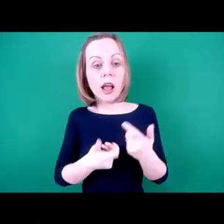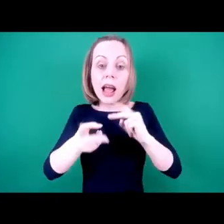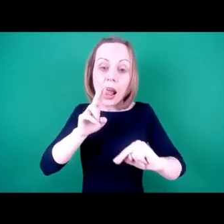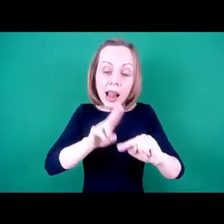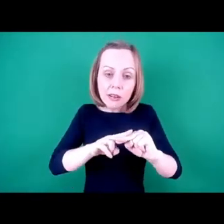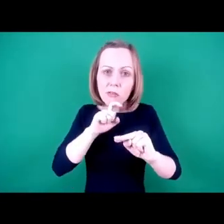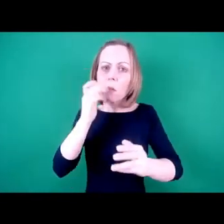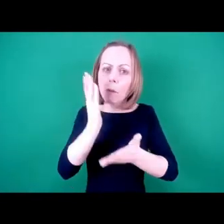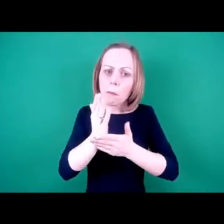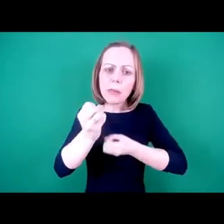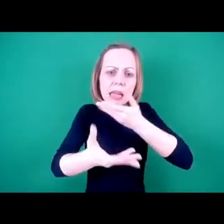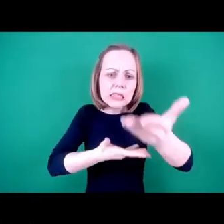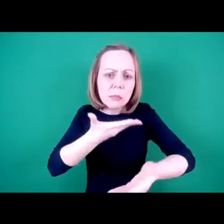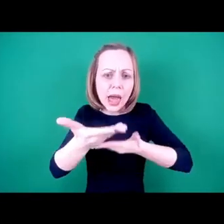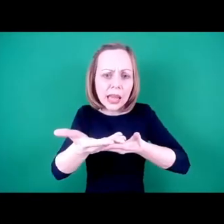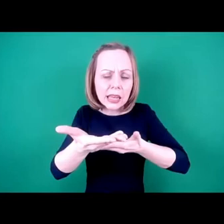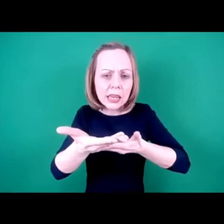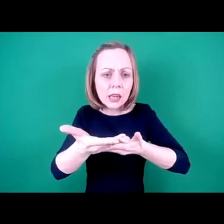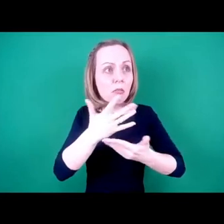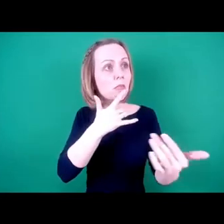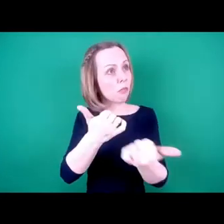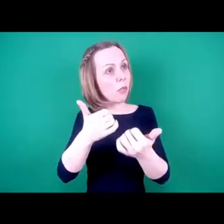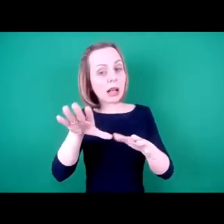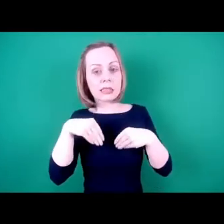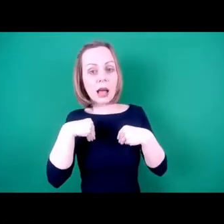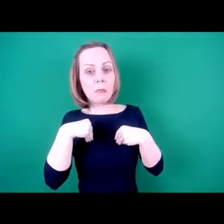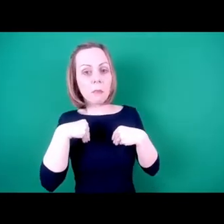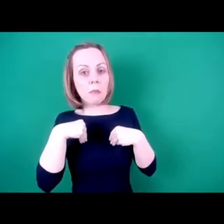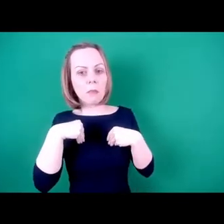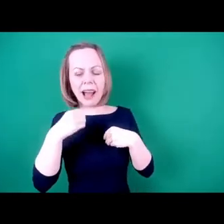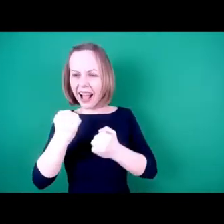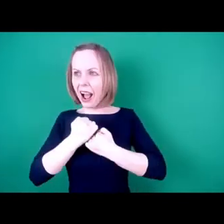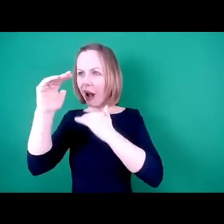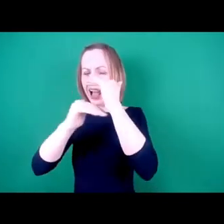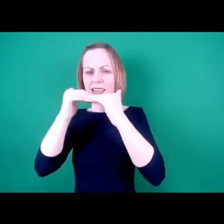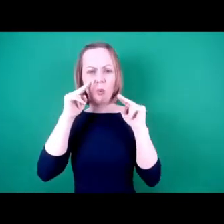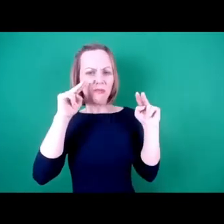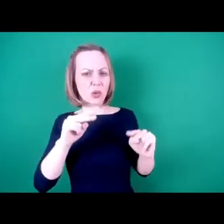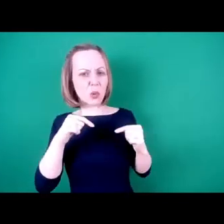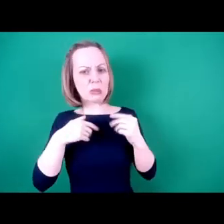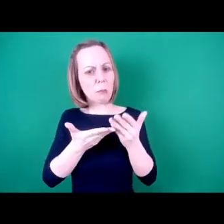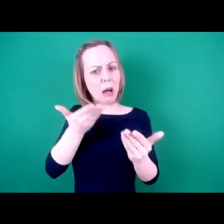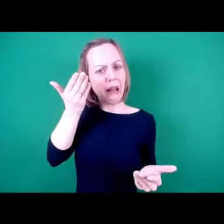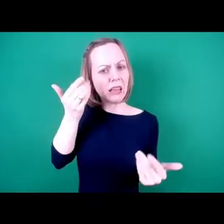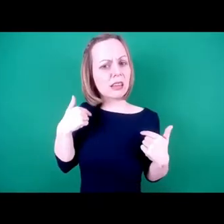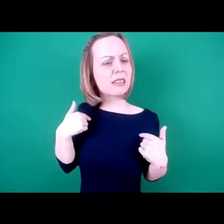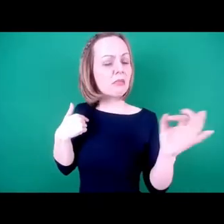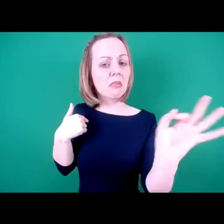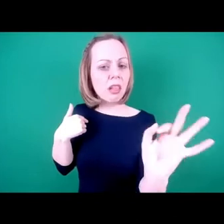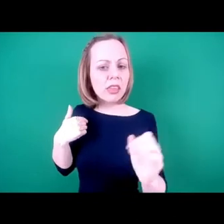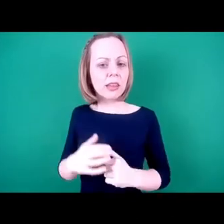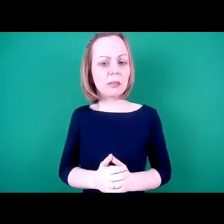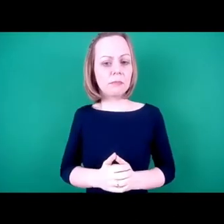simply. They don't have our prejudices and our, our ableist attitudes and our unconscious bias. And I think,